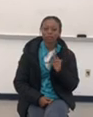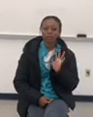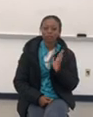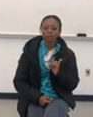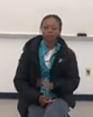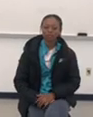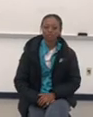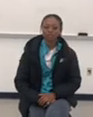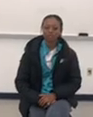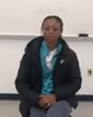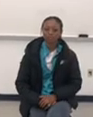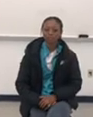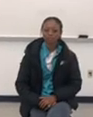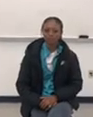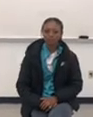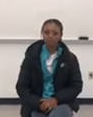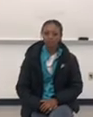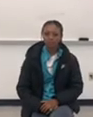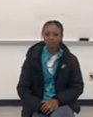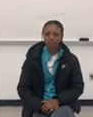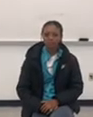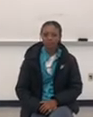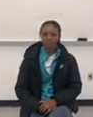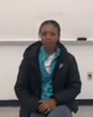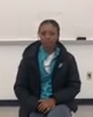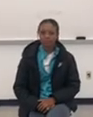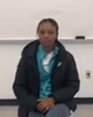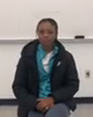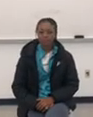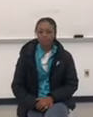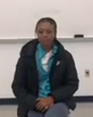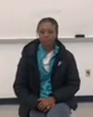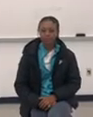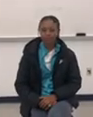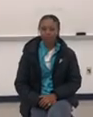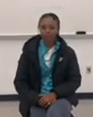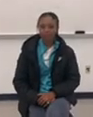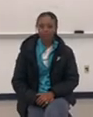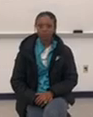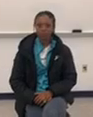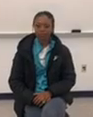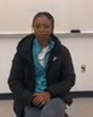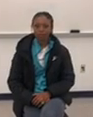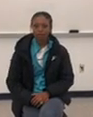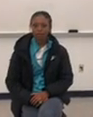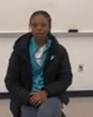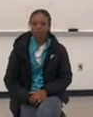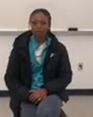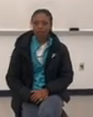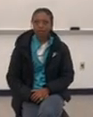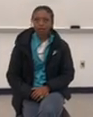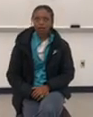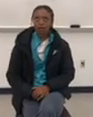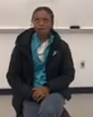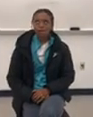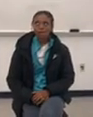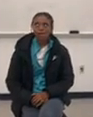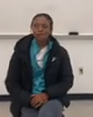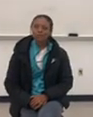like a good experience. So how was your experience at Magic Kingdom? Because when I went, I kind of felt like it was kiddie, but it was an experience that was needed.